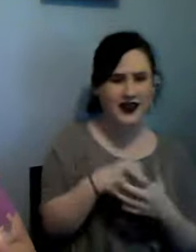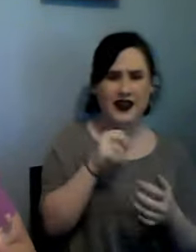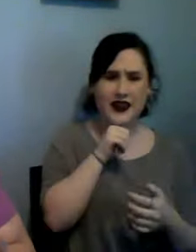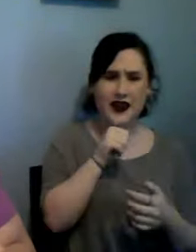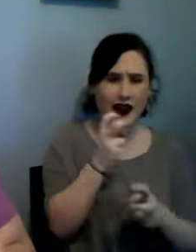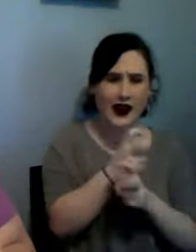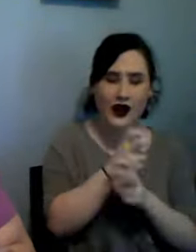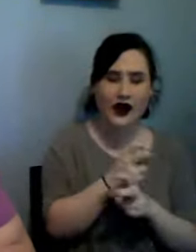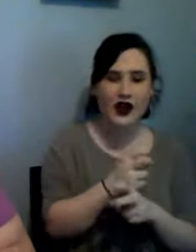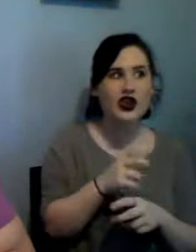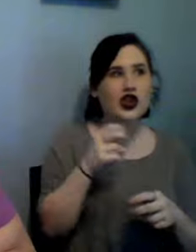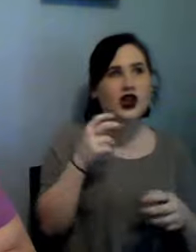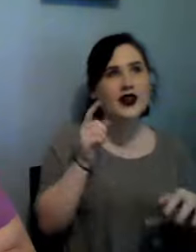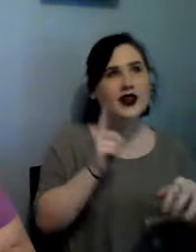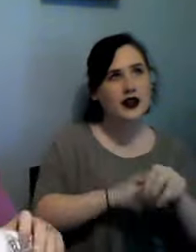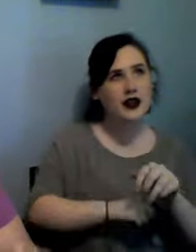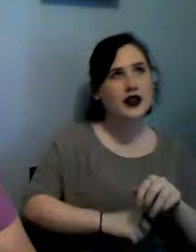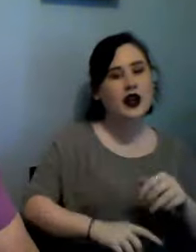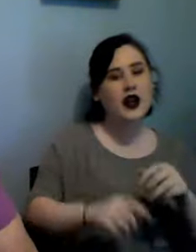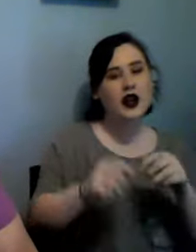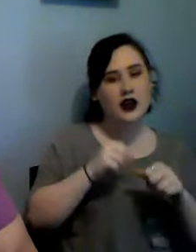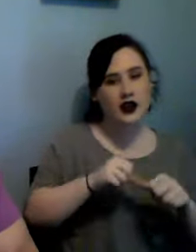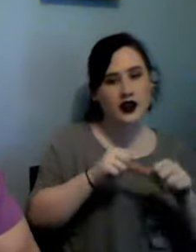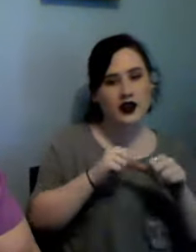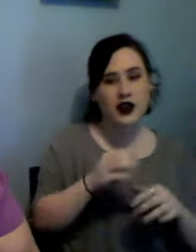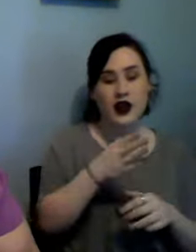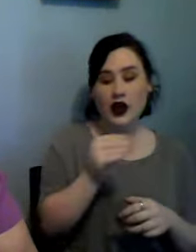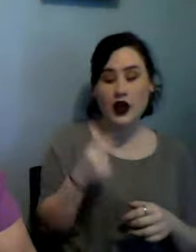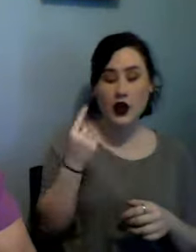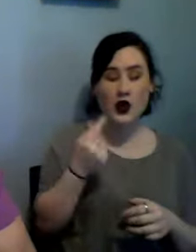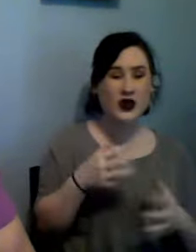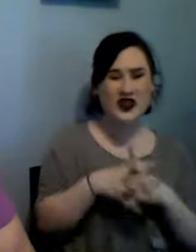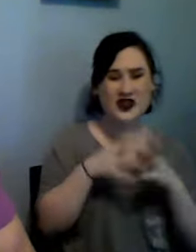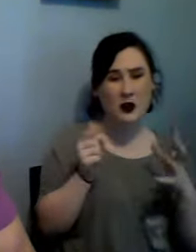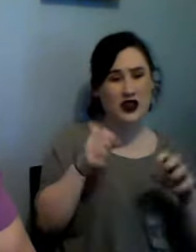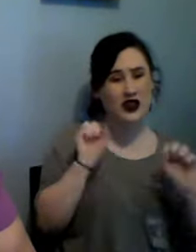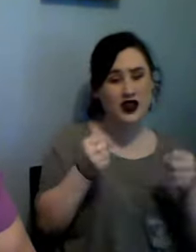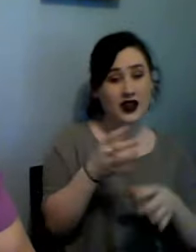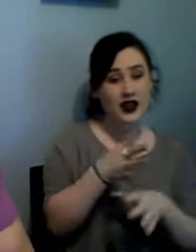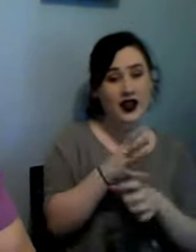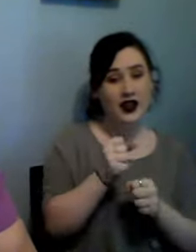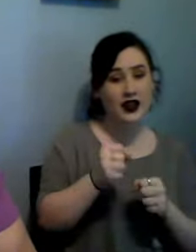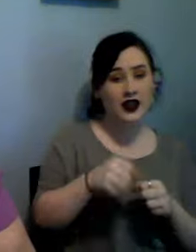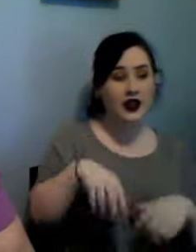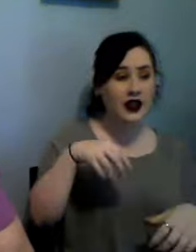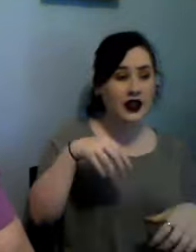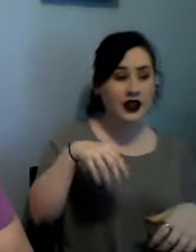and there's only so much that I can take in a day and it's past its limit so